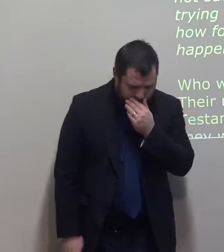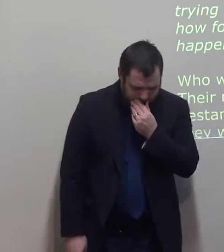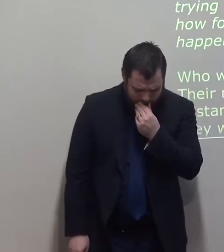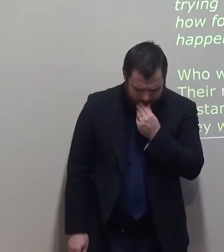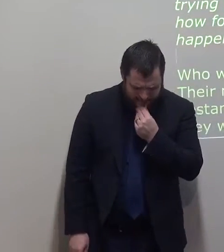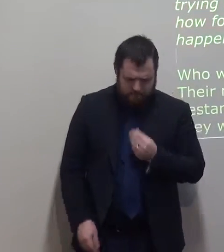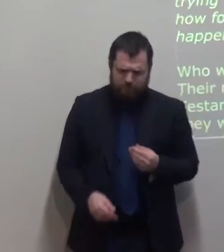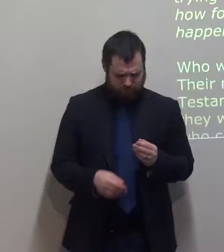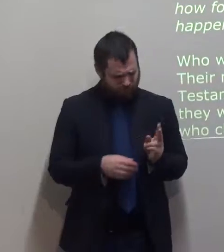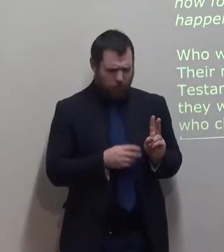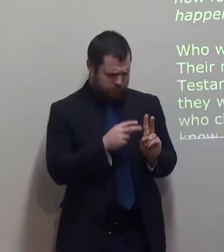Who were Janice and Janice?